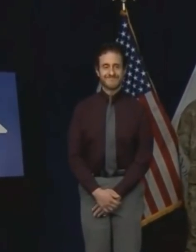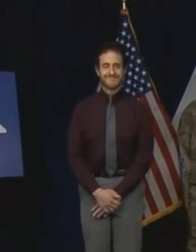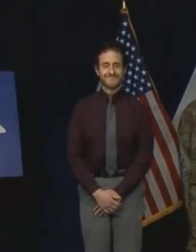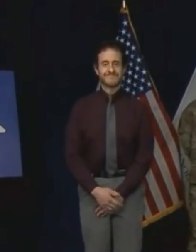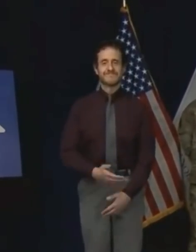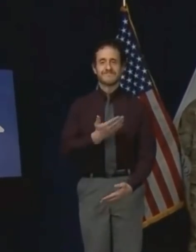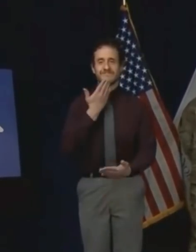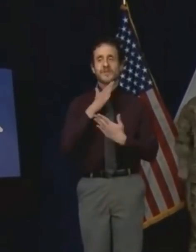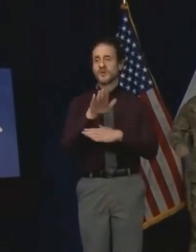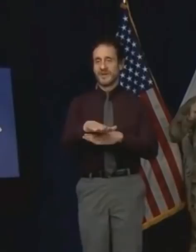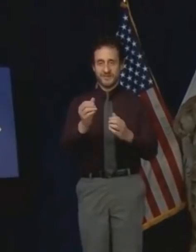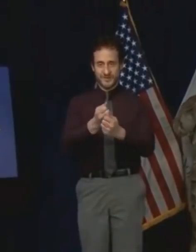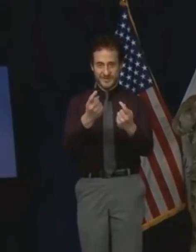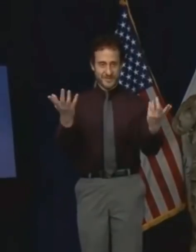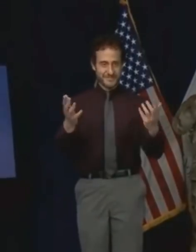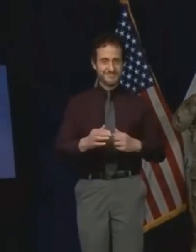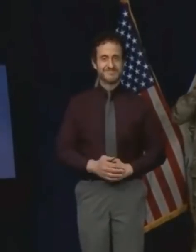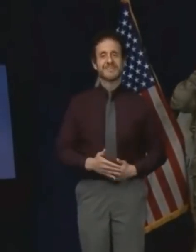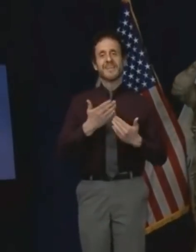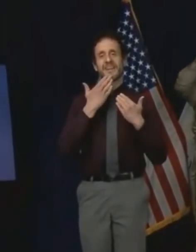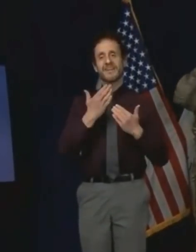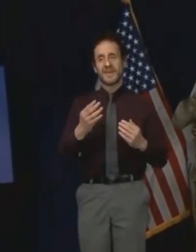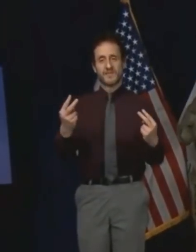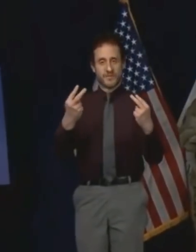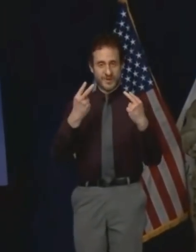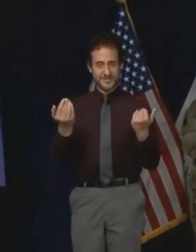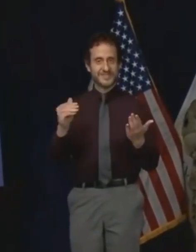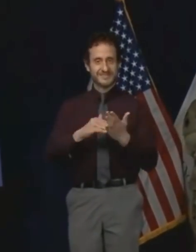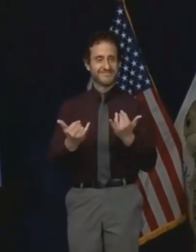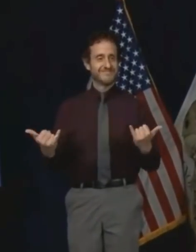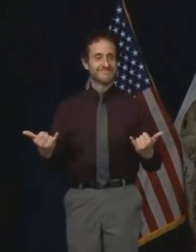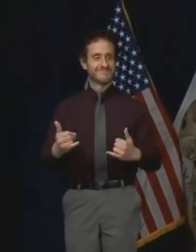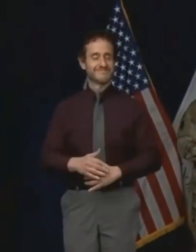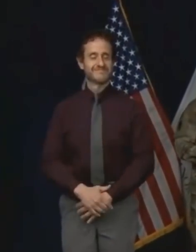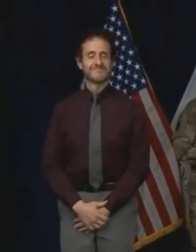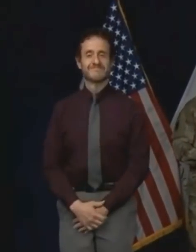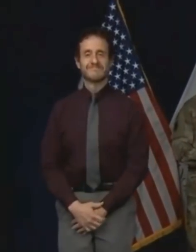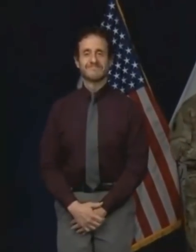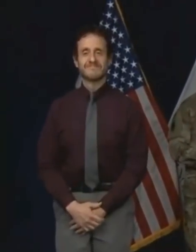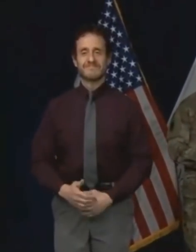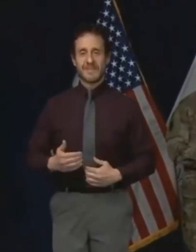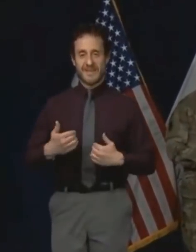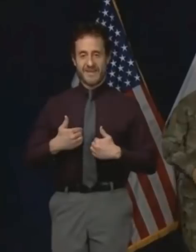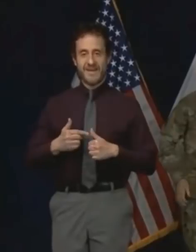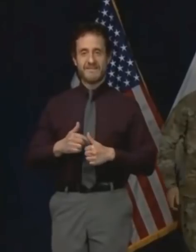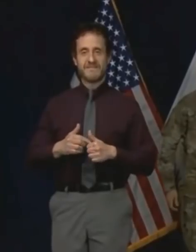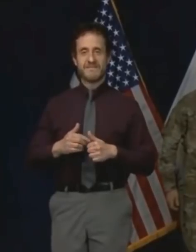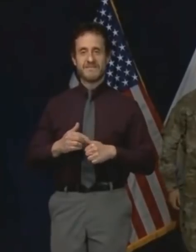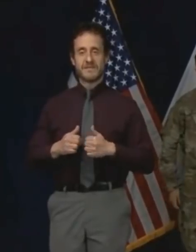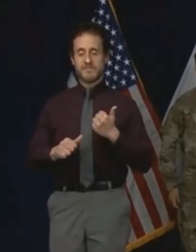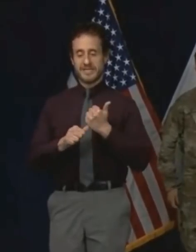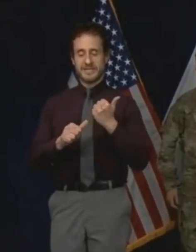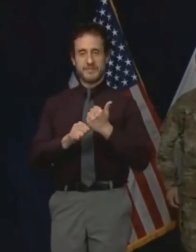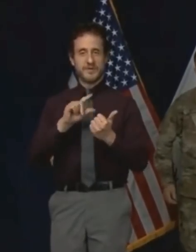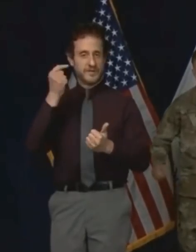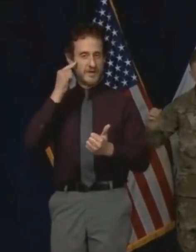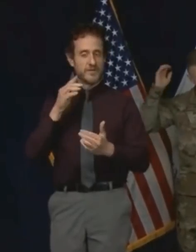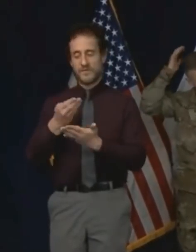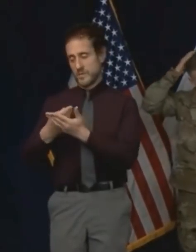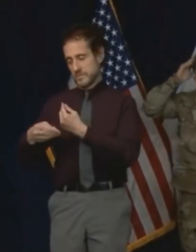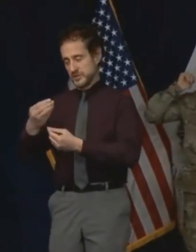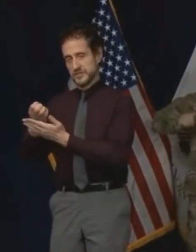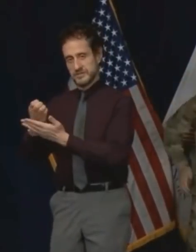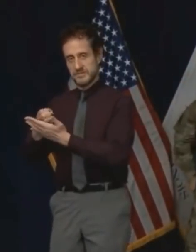Good afternoon everyone and thank you for joining us again today. I have with me my Deputy Governor for Budget and